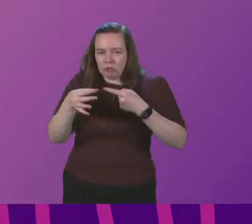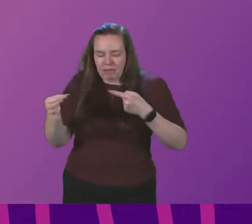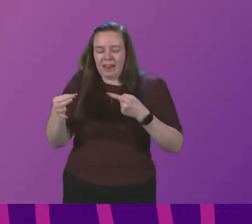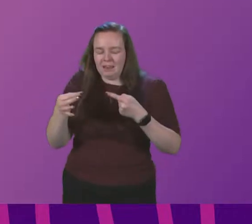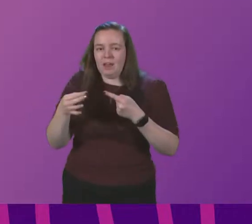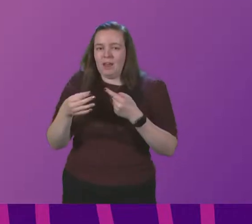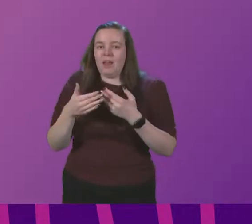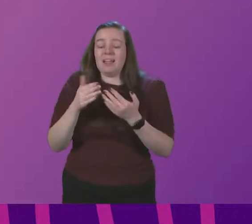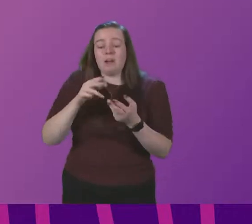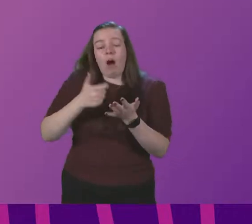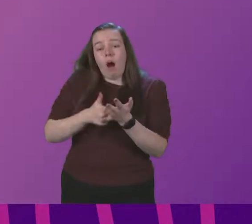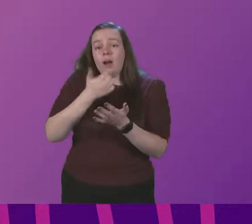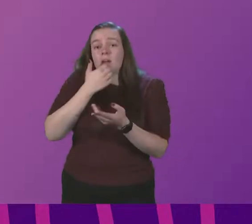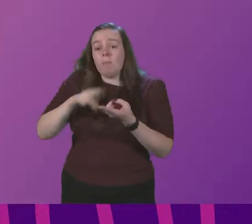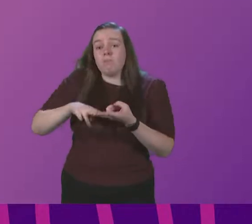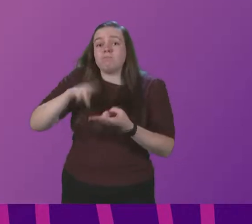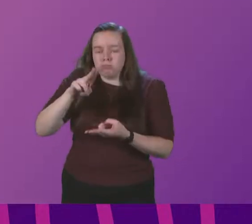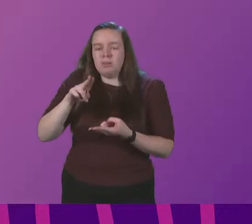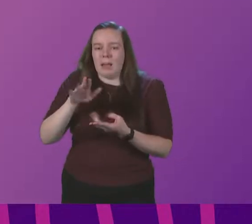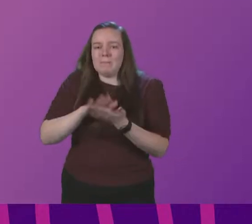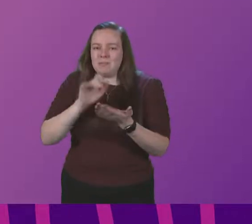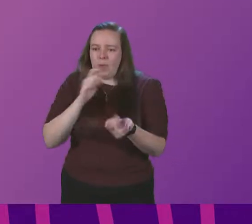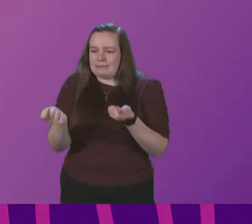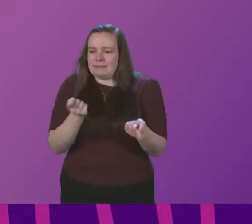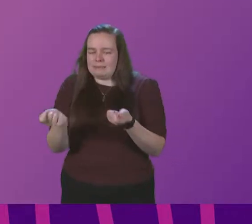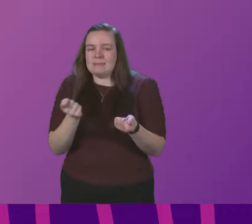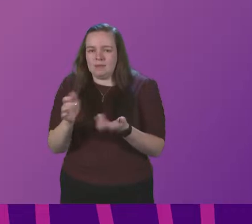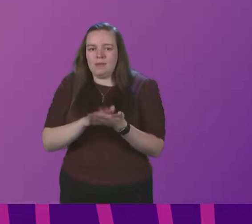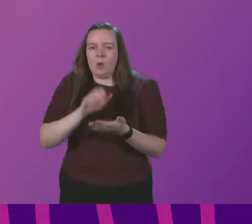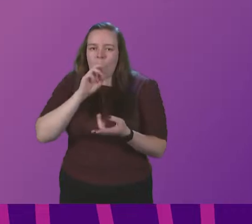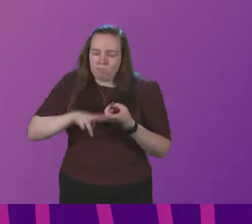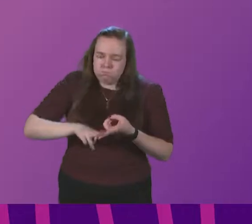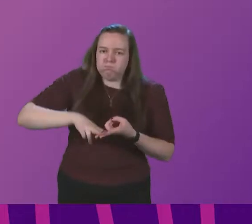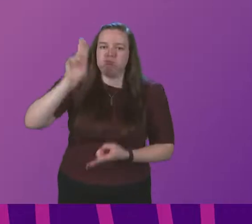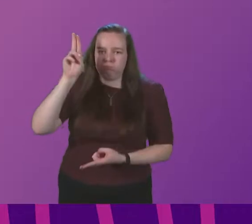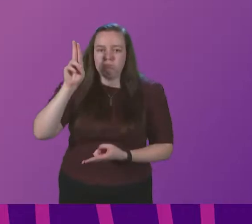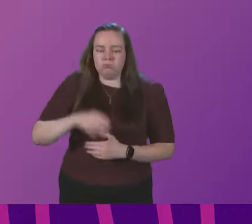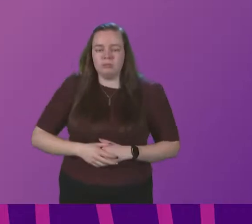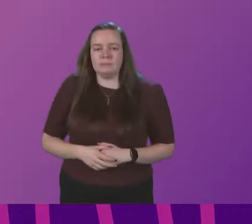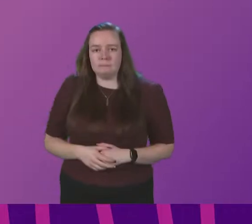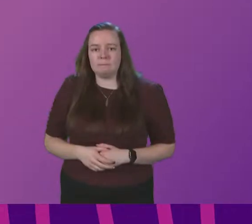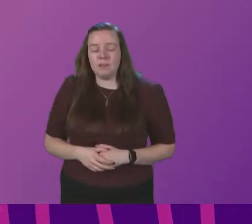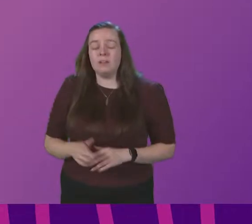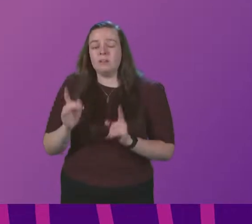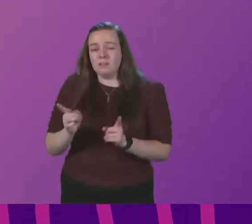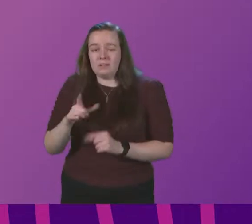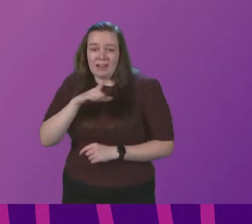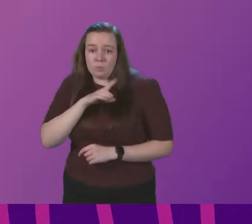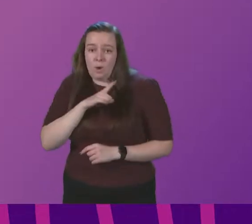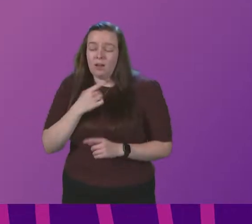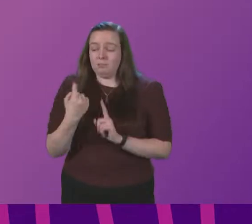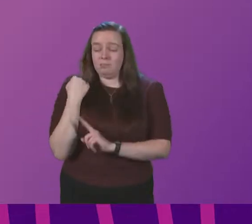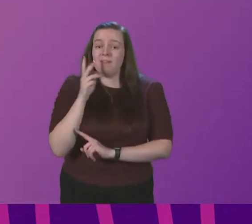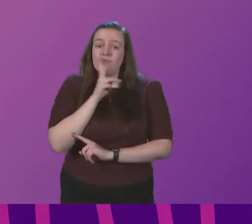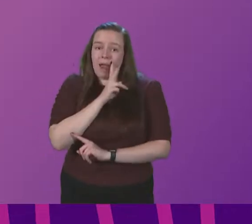much higher. Our number will also dominate, and that will drive a much steeper increase in cases. That is why I warned on